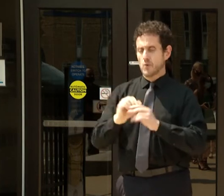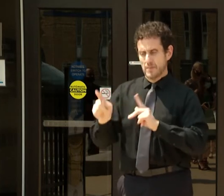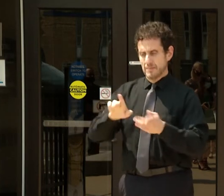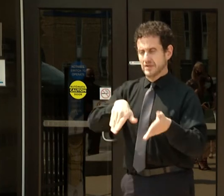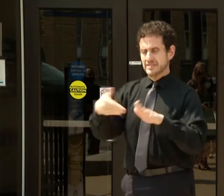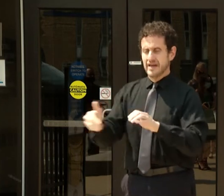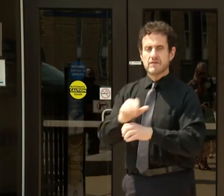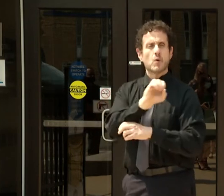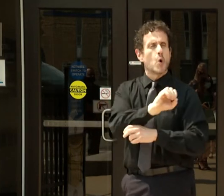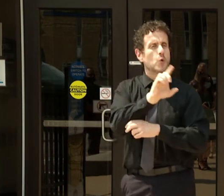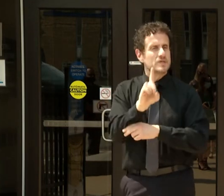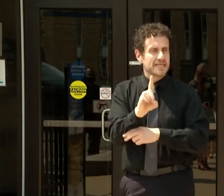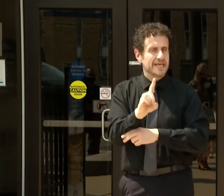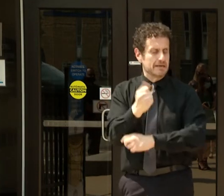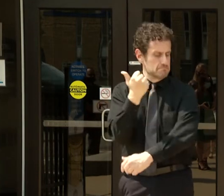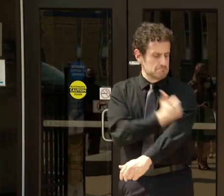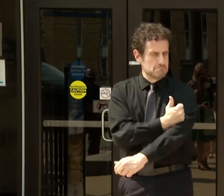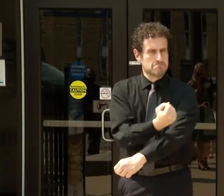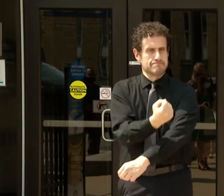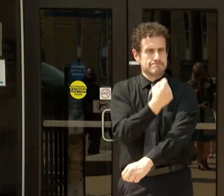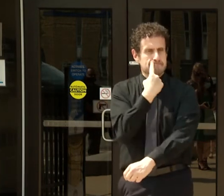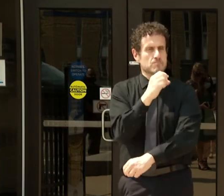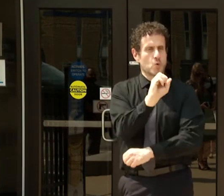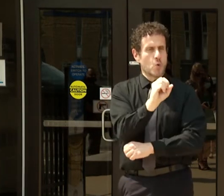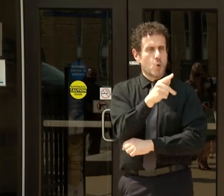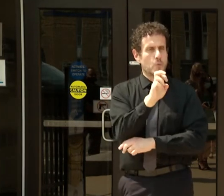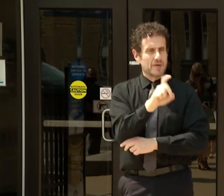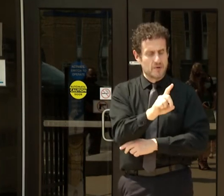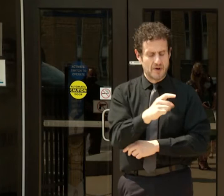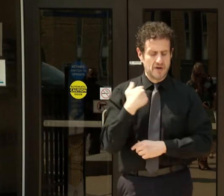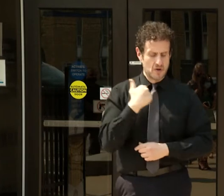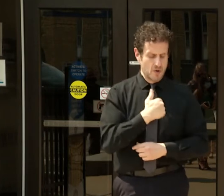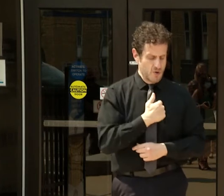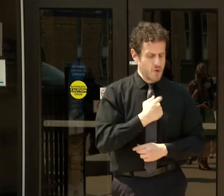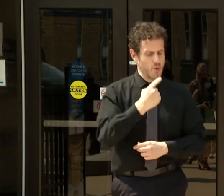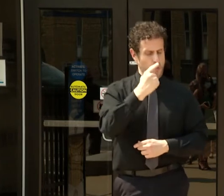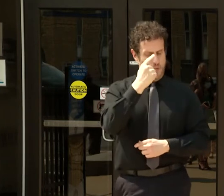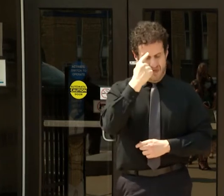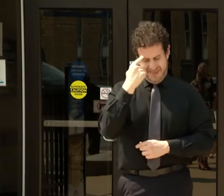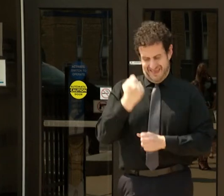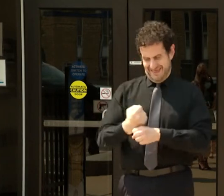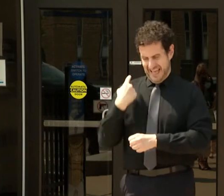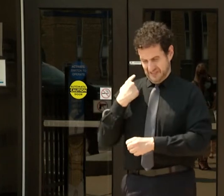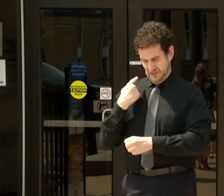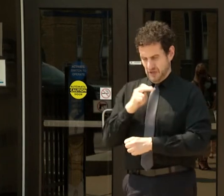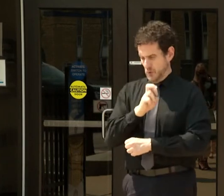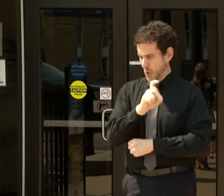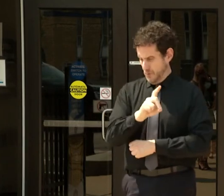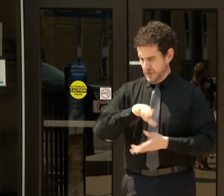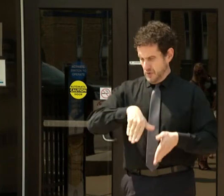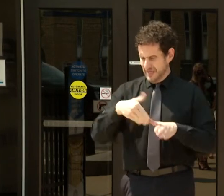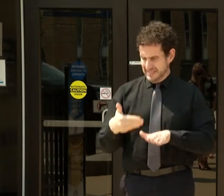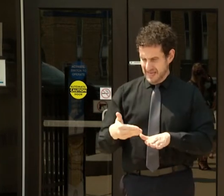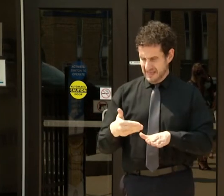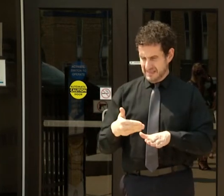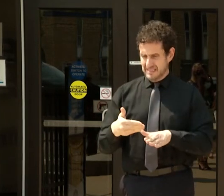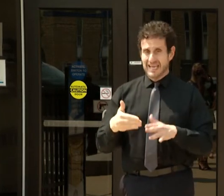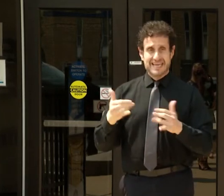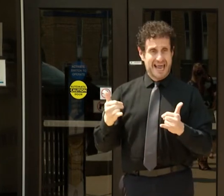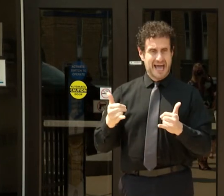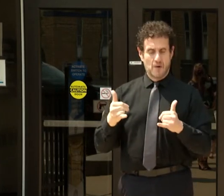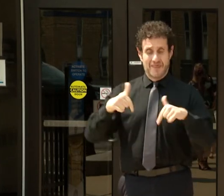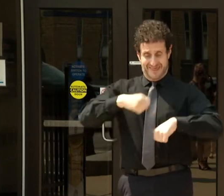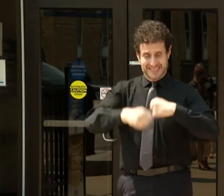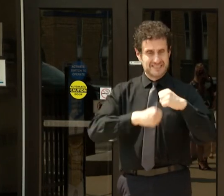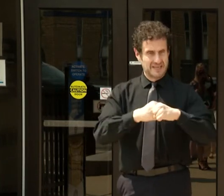overdoses. We estimate we have already estimated all of last year's opioid deaths by more than 100.